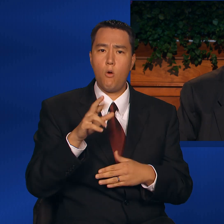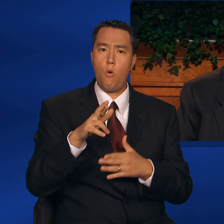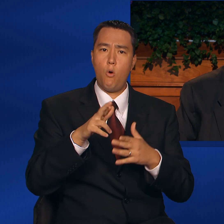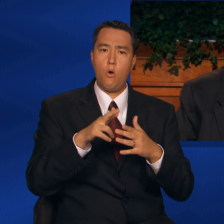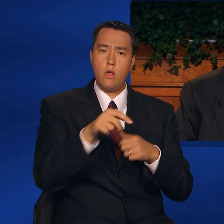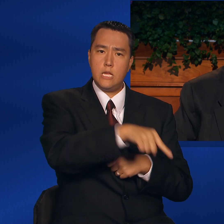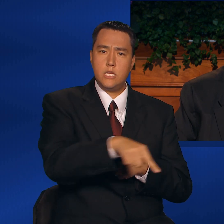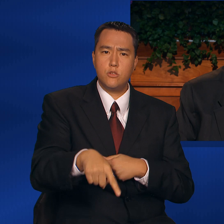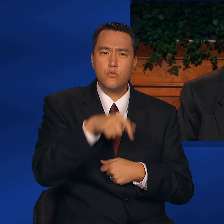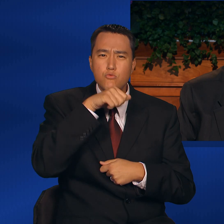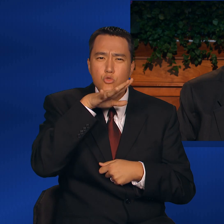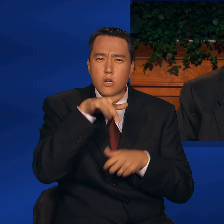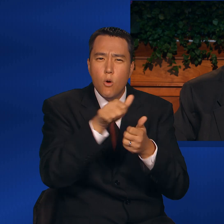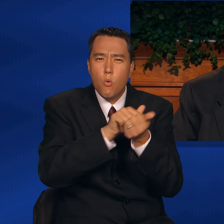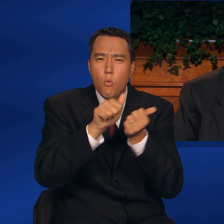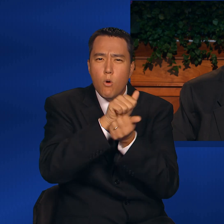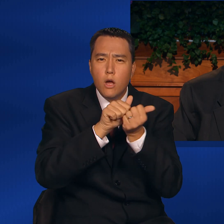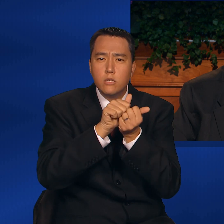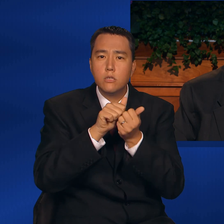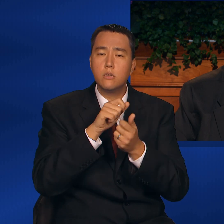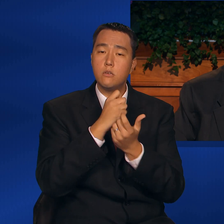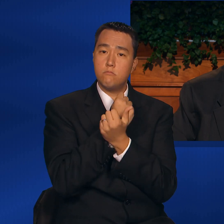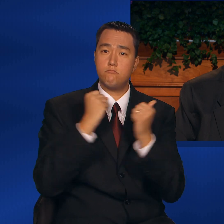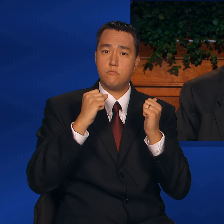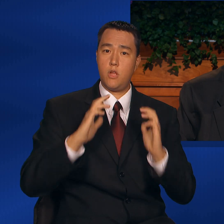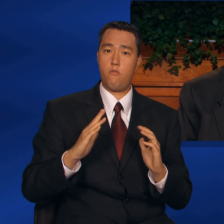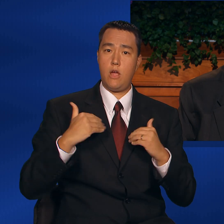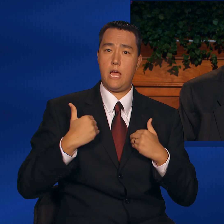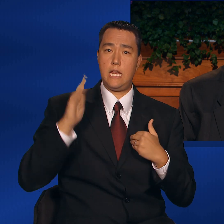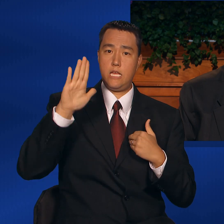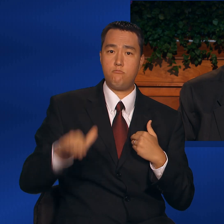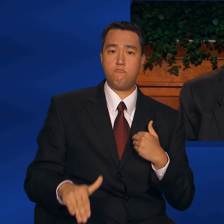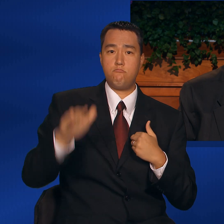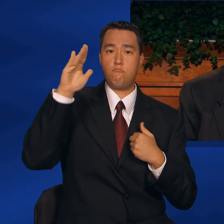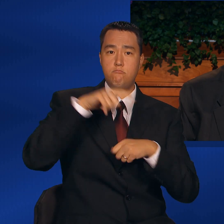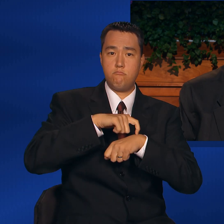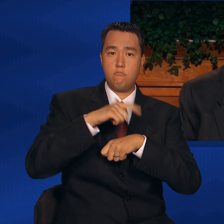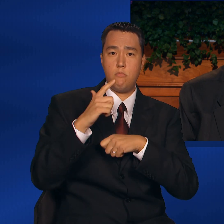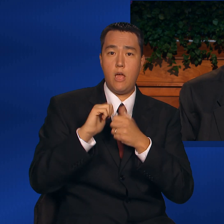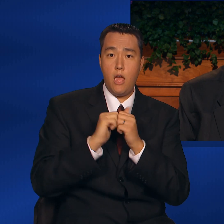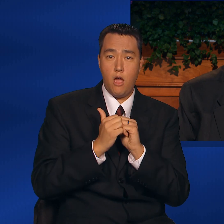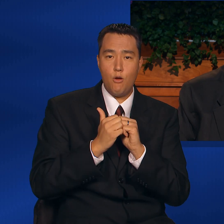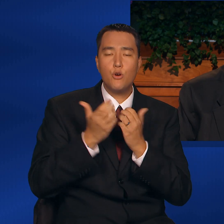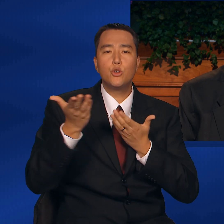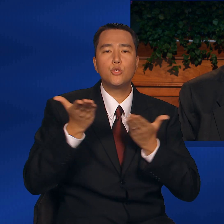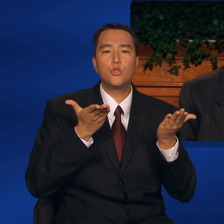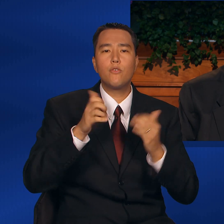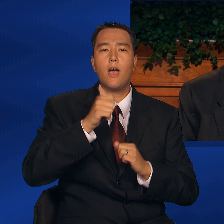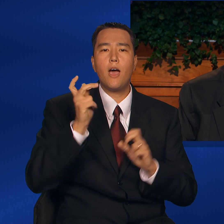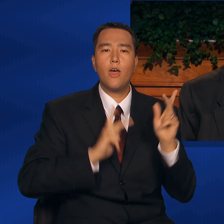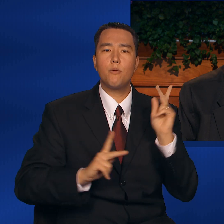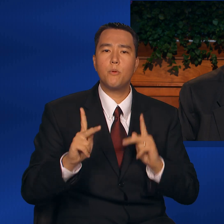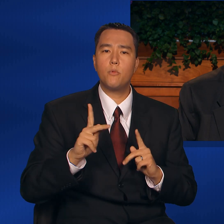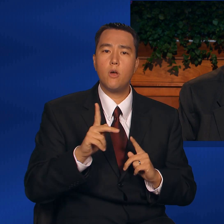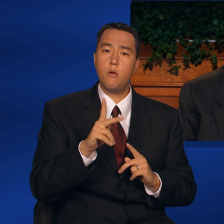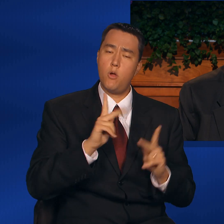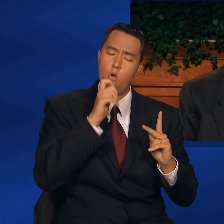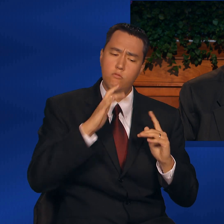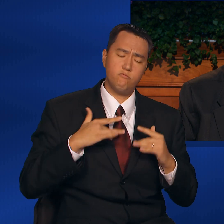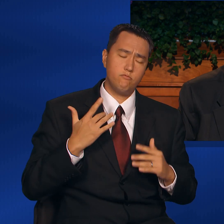dusty feet, the Savior spent His days serving others, lifting up the weary,